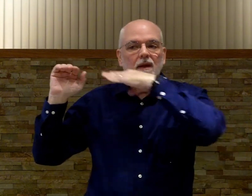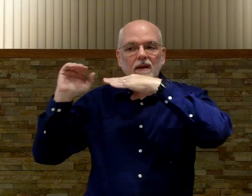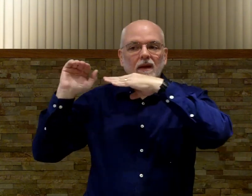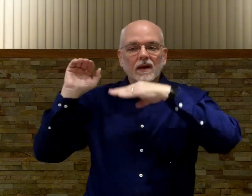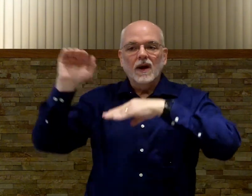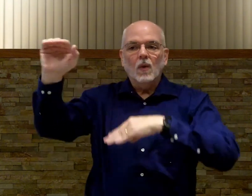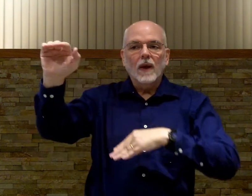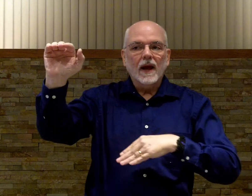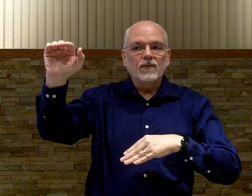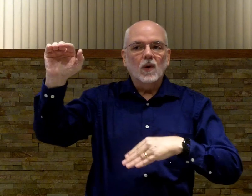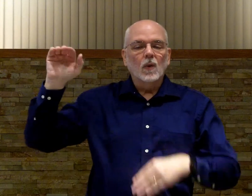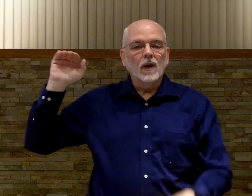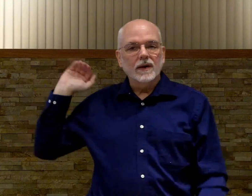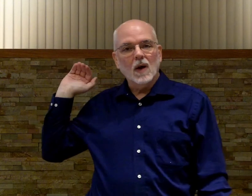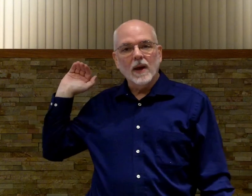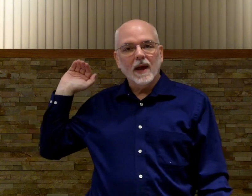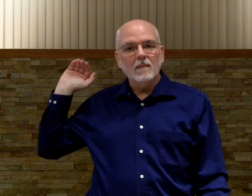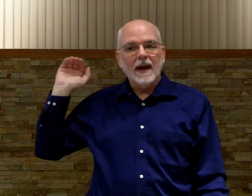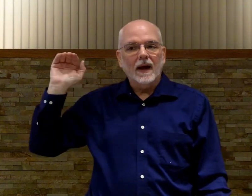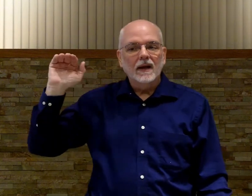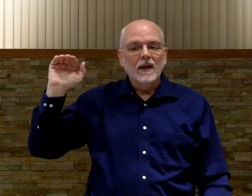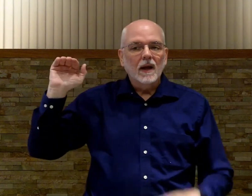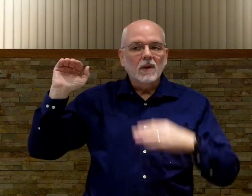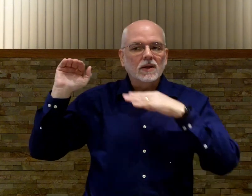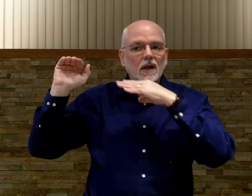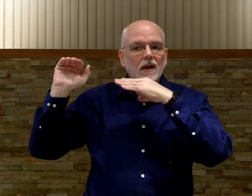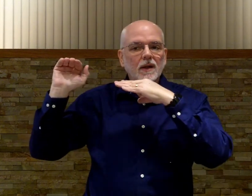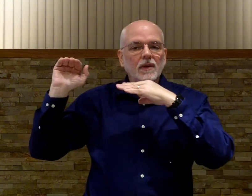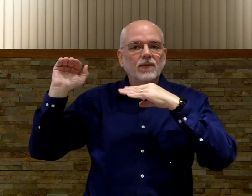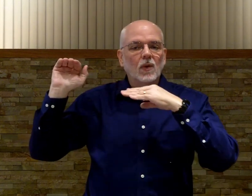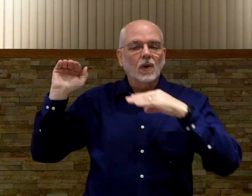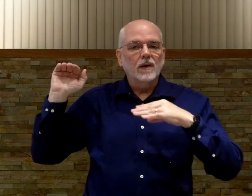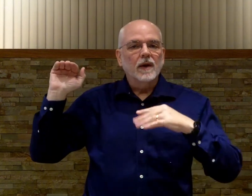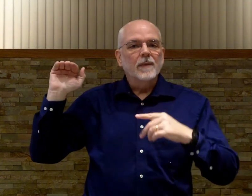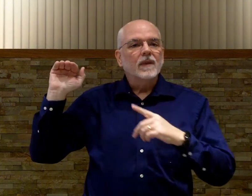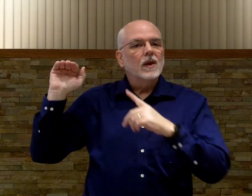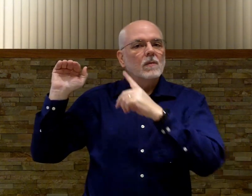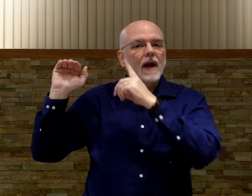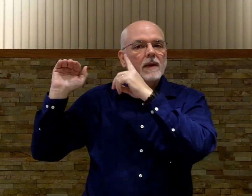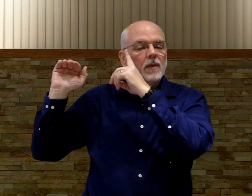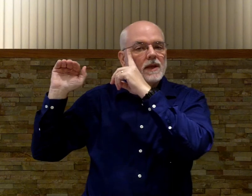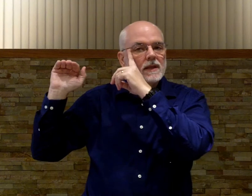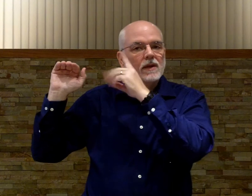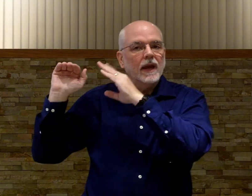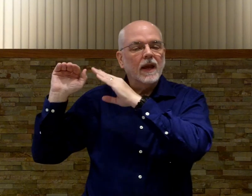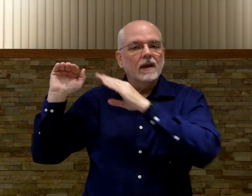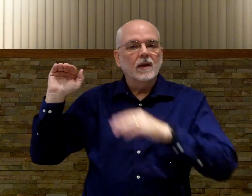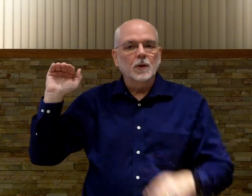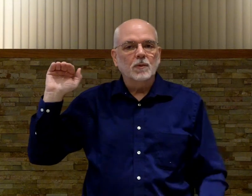not way out forward, not way out back, but just a little bit forward. You might be able to see your hand in your